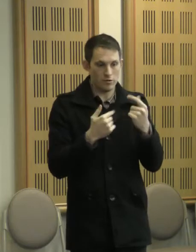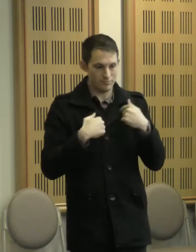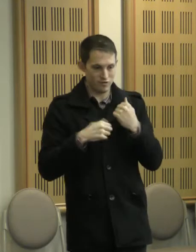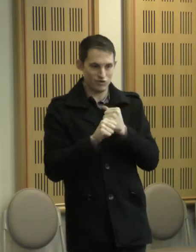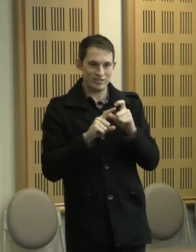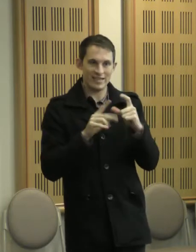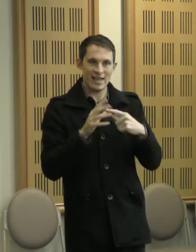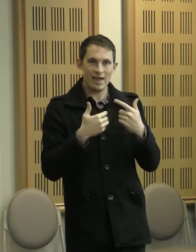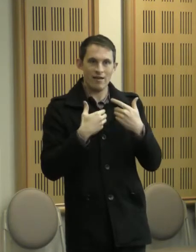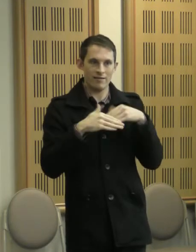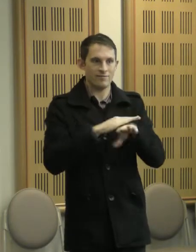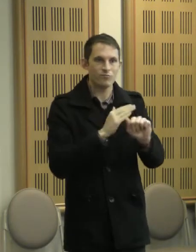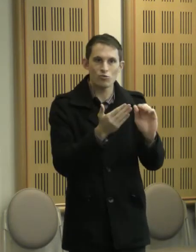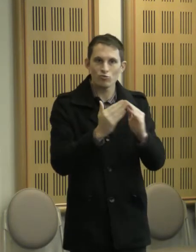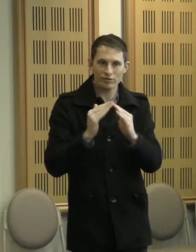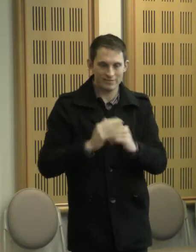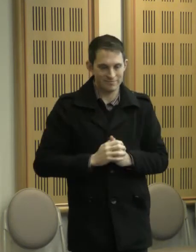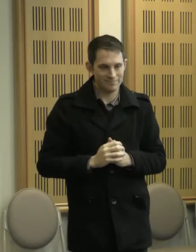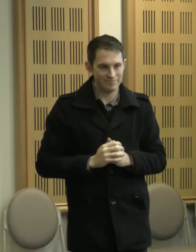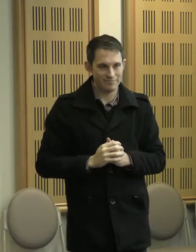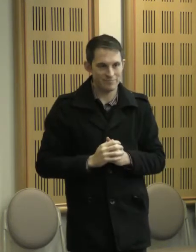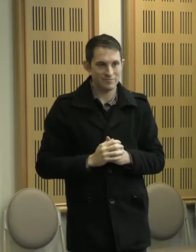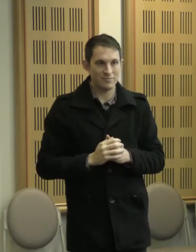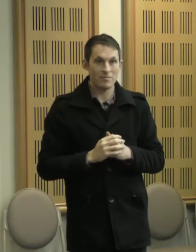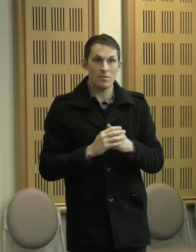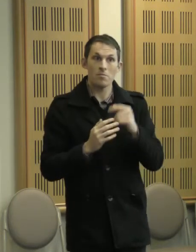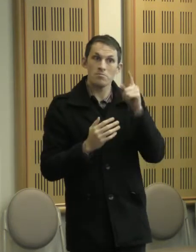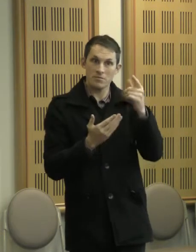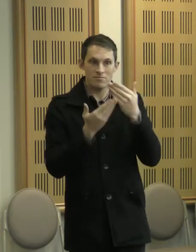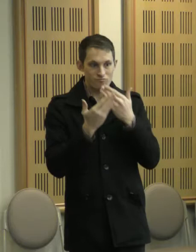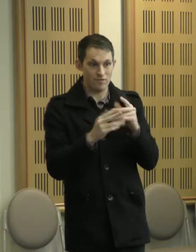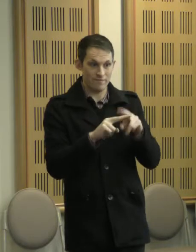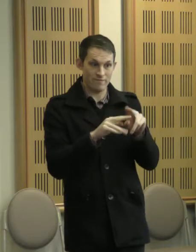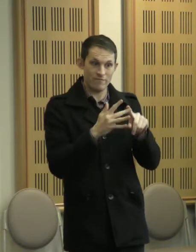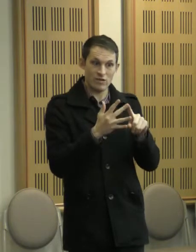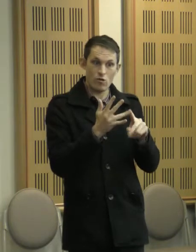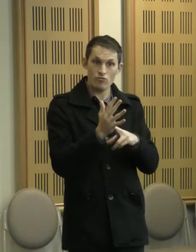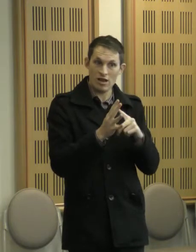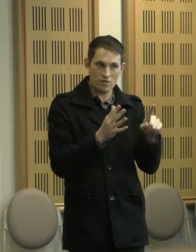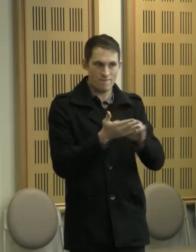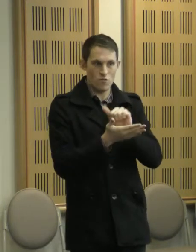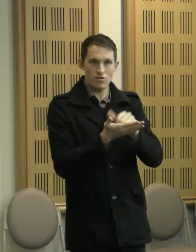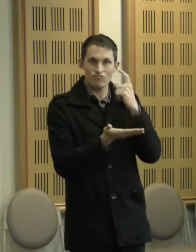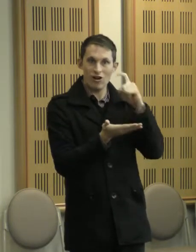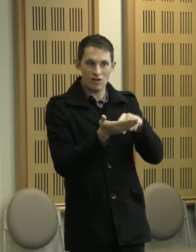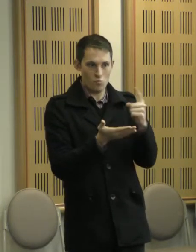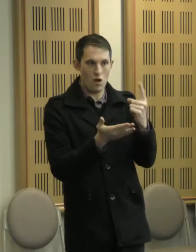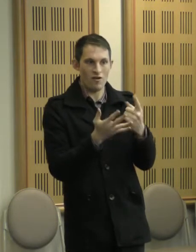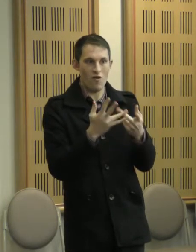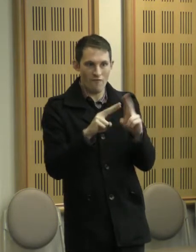was aided in no small part by the fact that Fiona has been formally recognised as one of the Ballarat Mob.